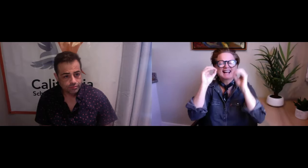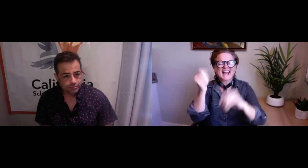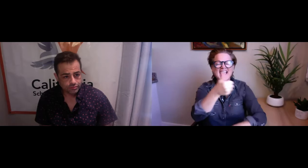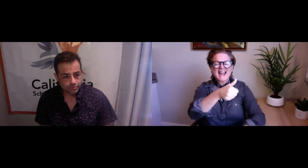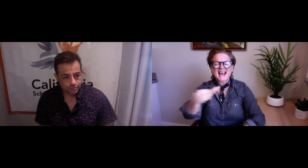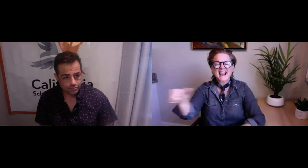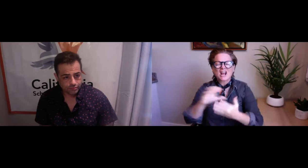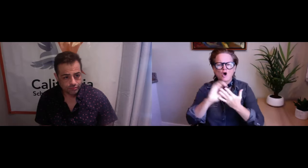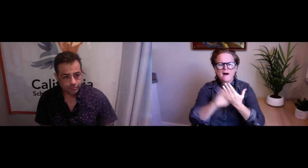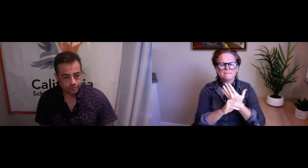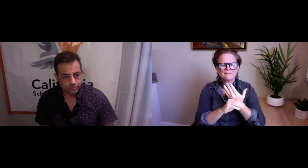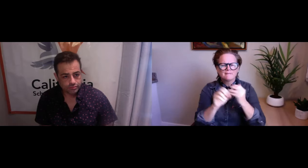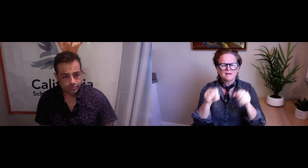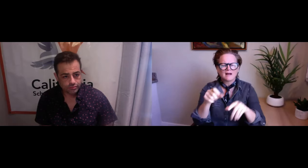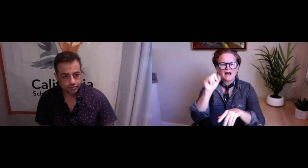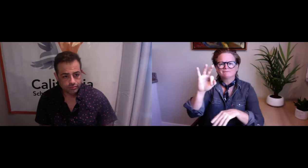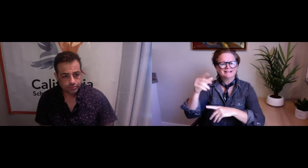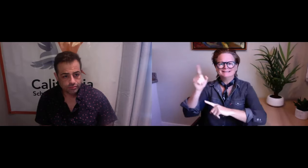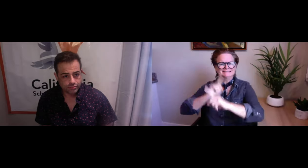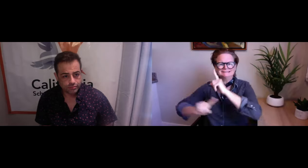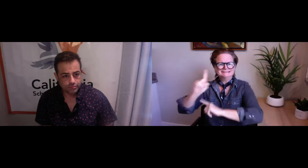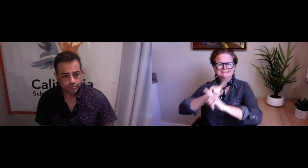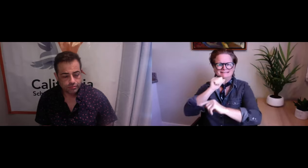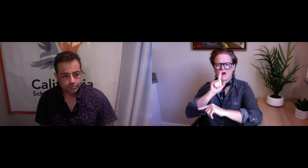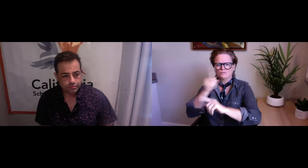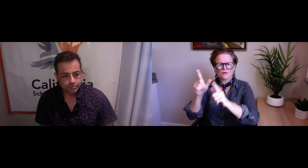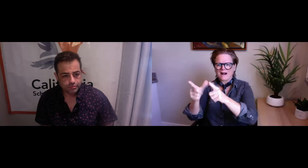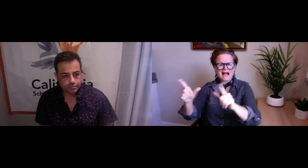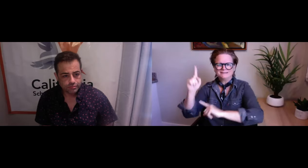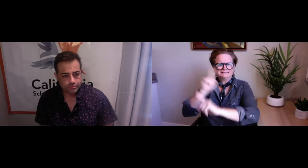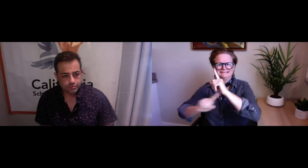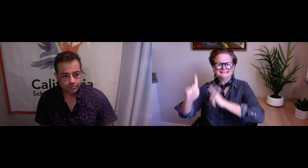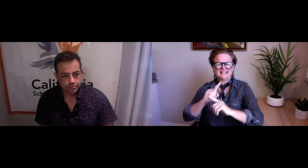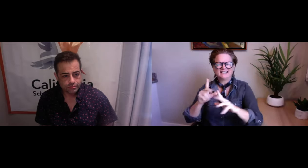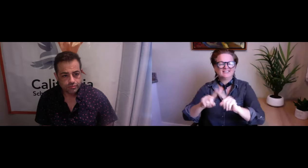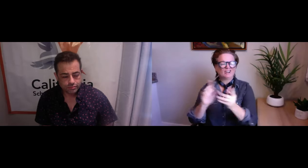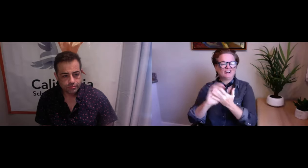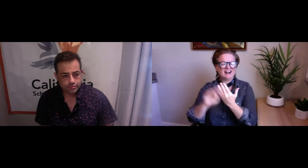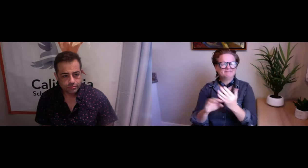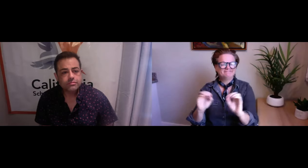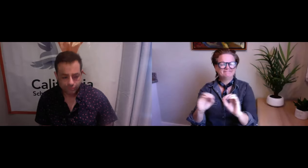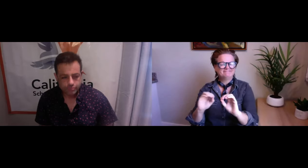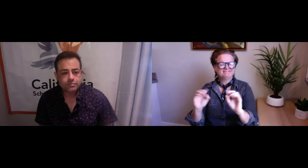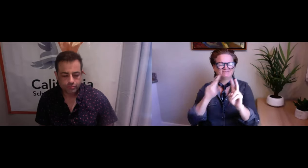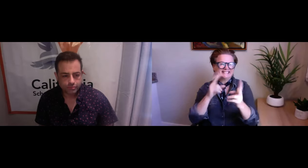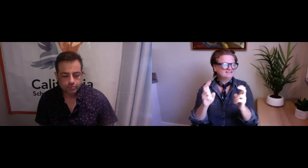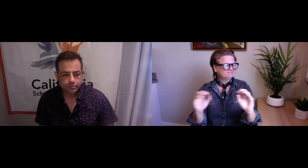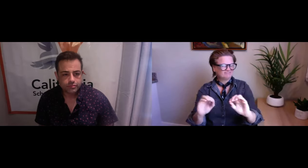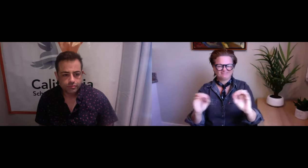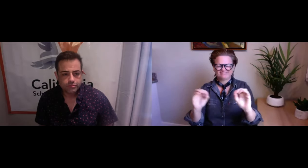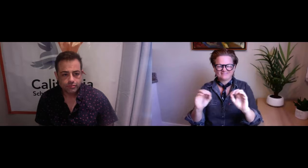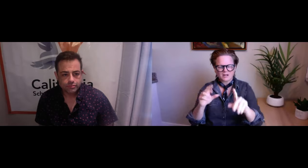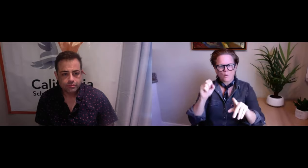own true language, right? And the thing is, is you can teach these in any curriculum, right?